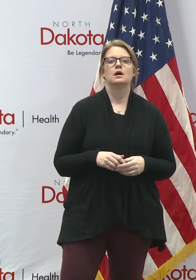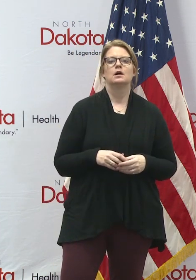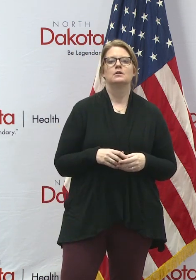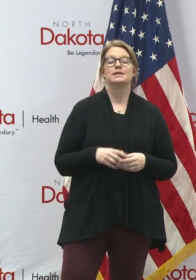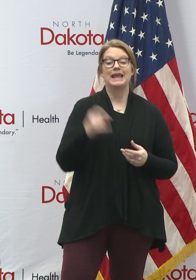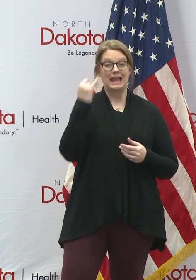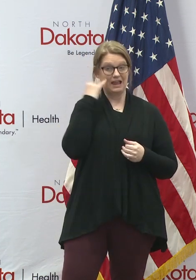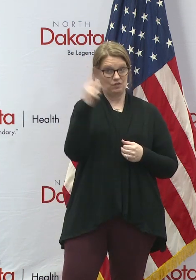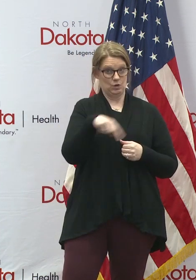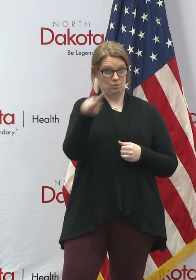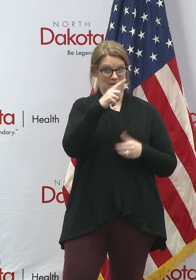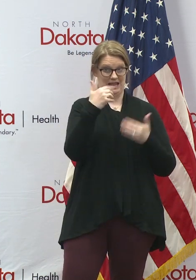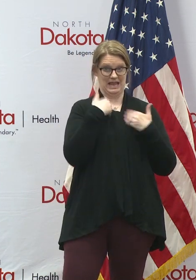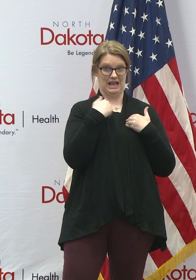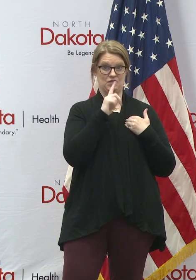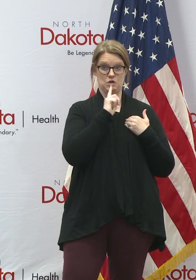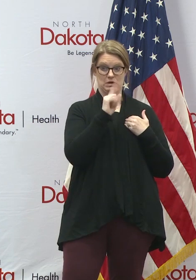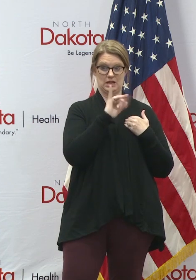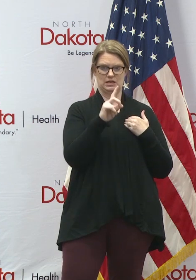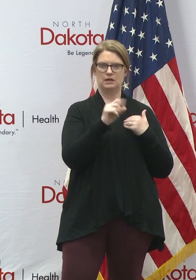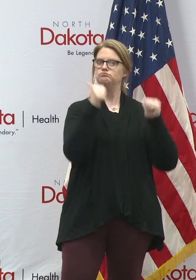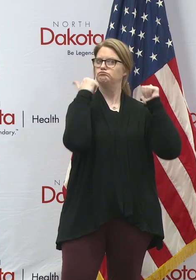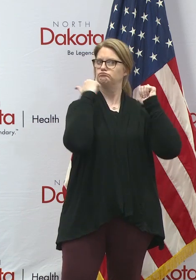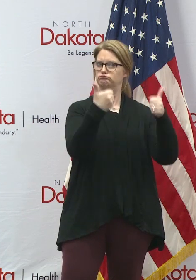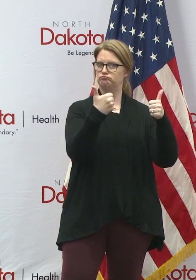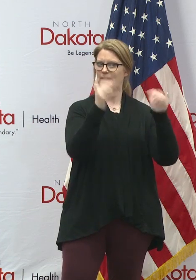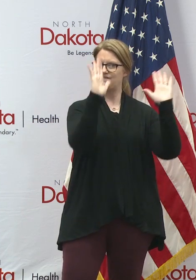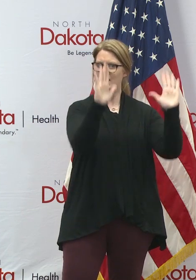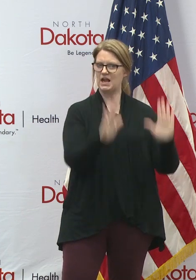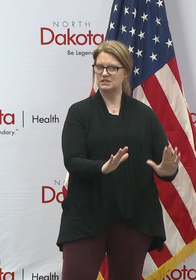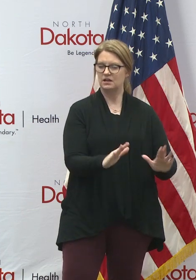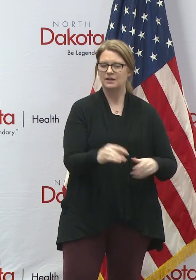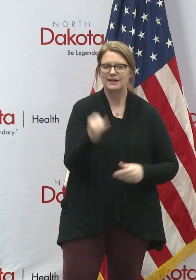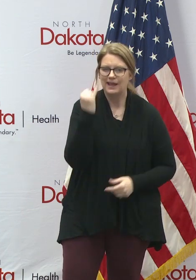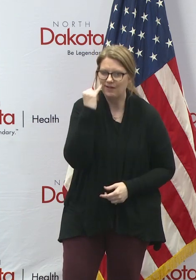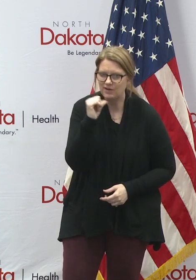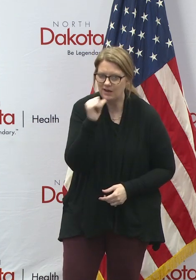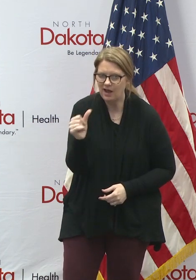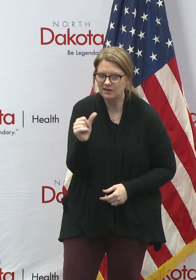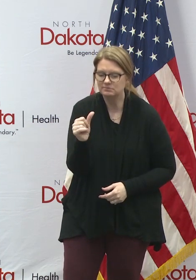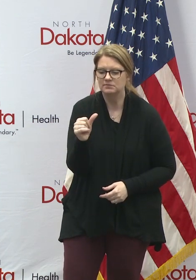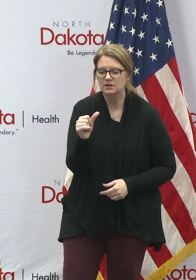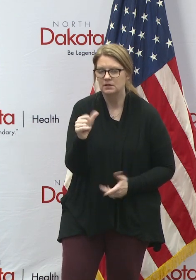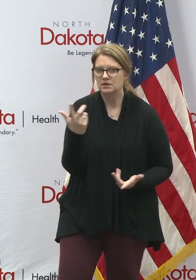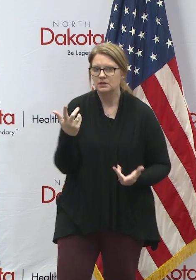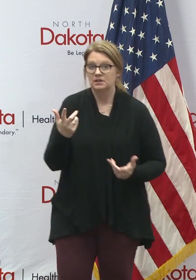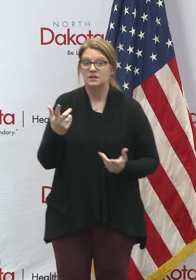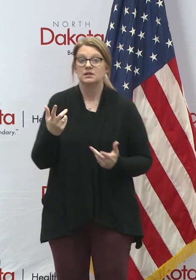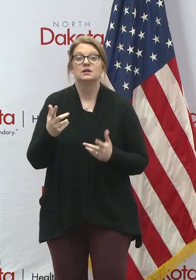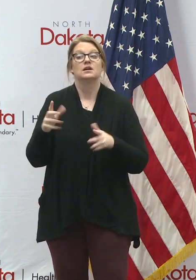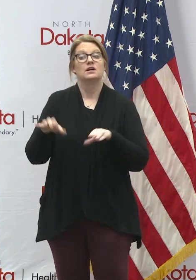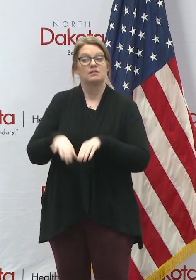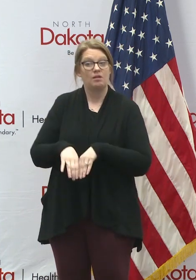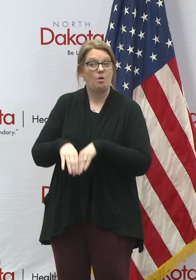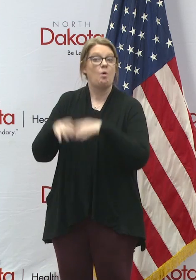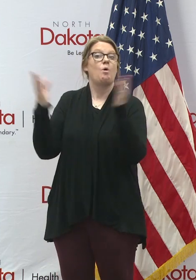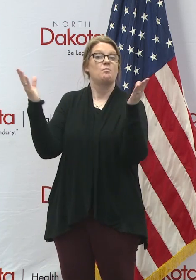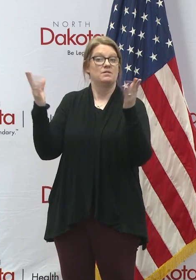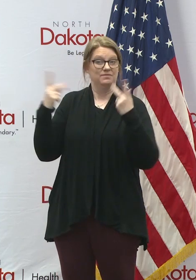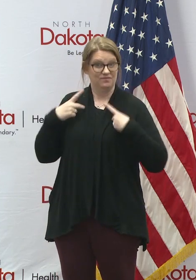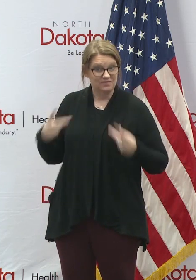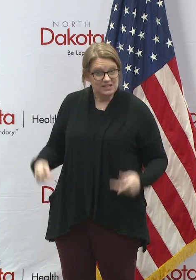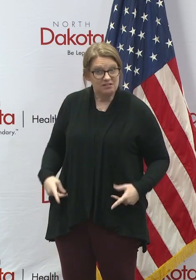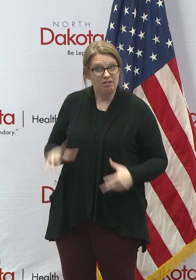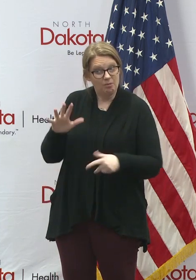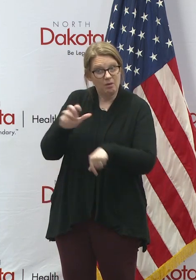now, if people have their real ID, that's fantastic. If you don't, we'll continue to resume that process once we open up physical